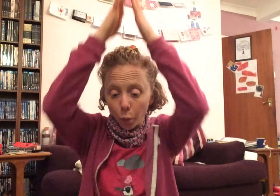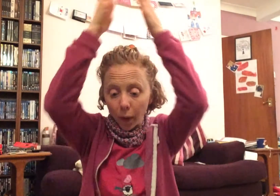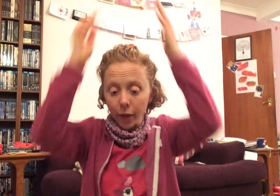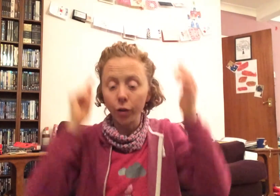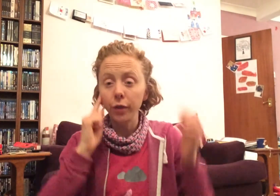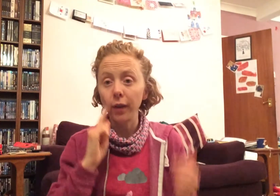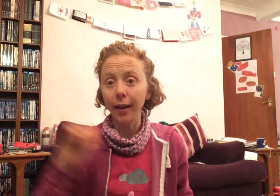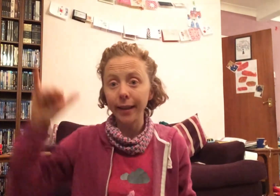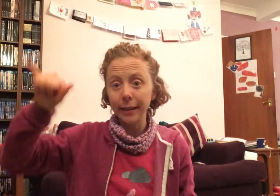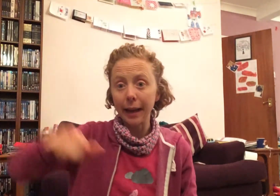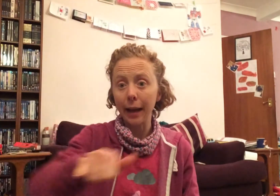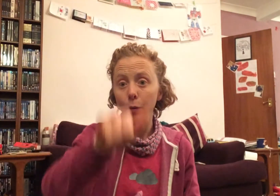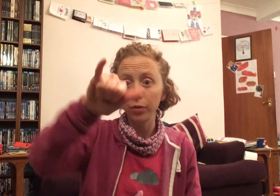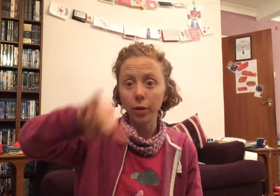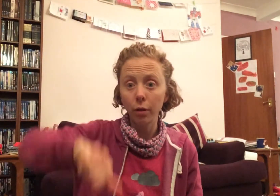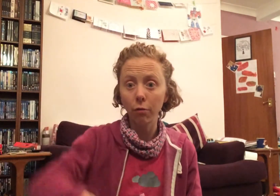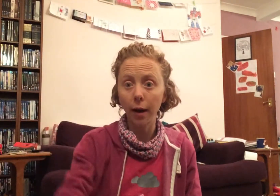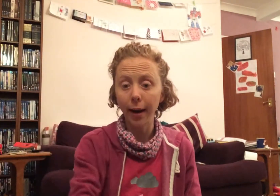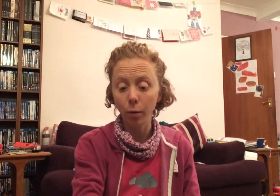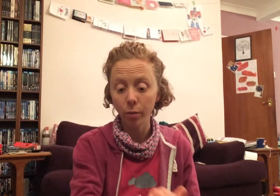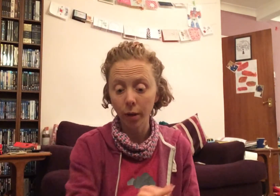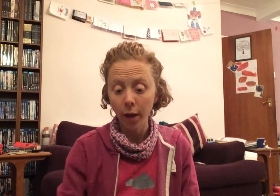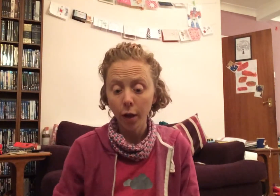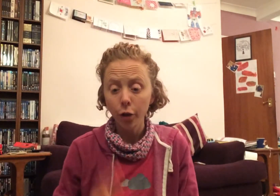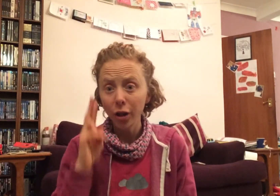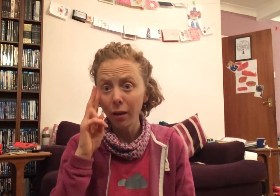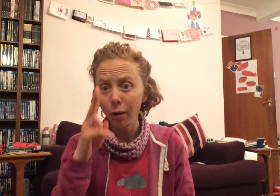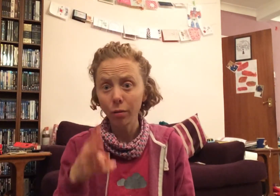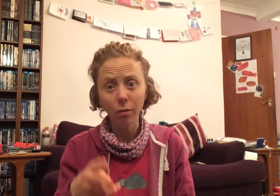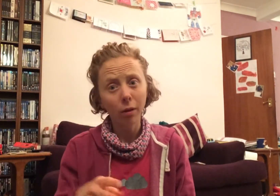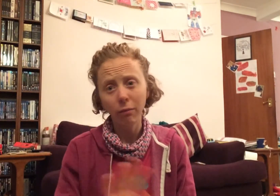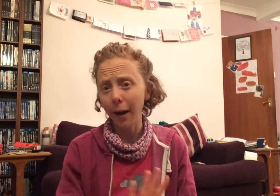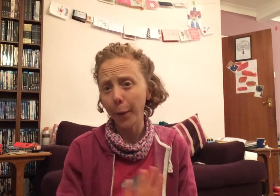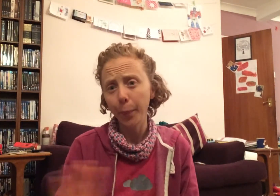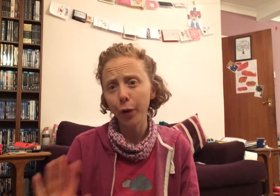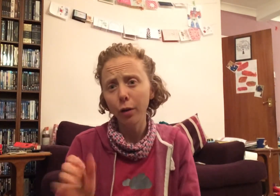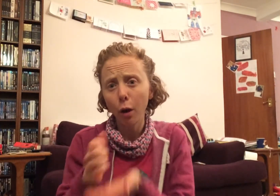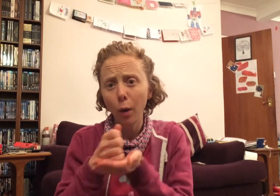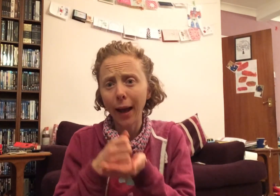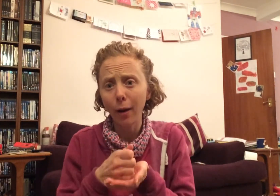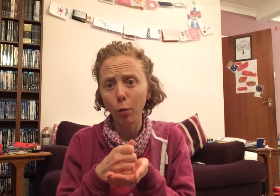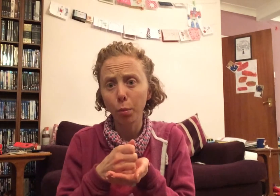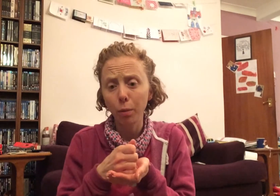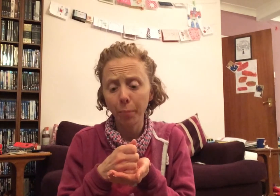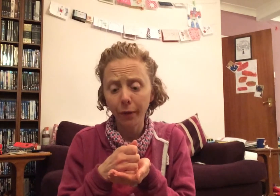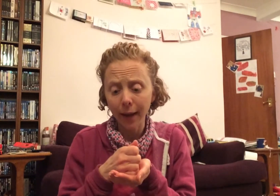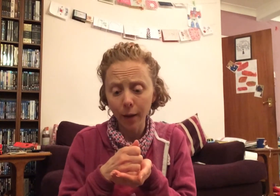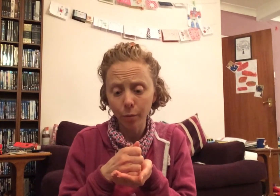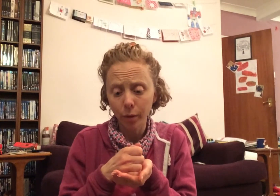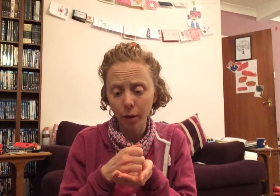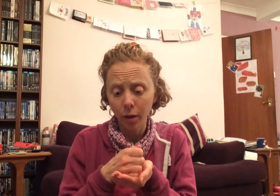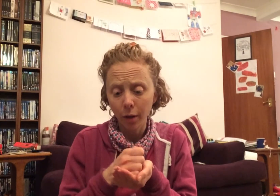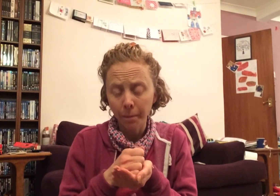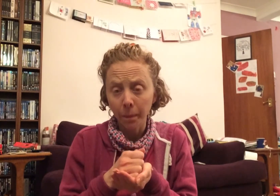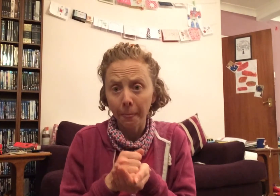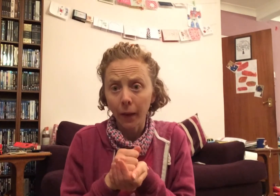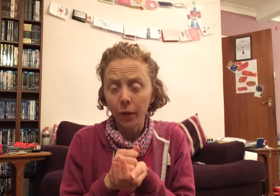witch, flying down to the ground. She looked all around, but no help could be found. The